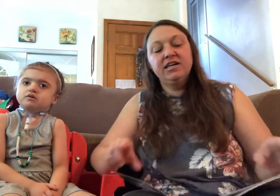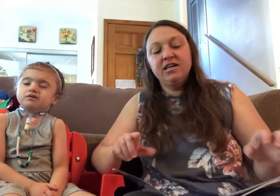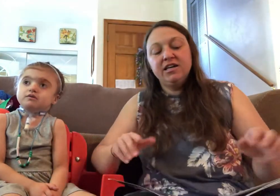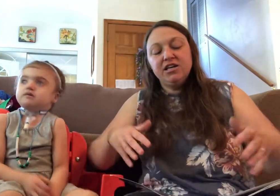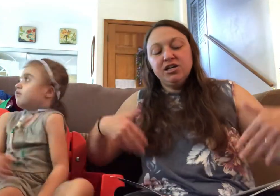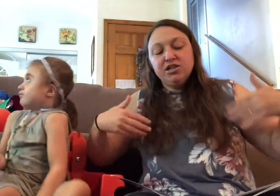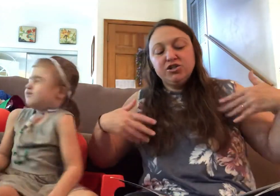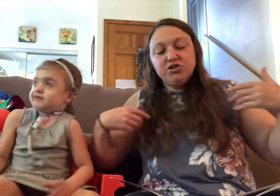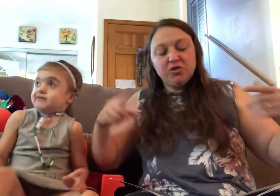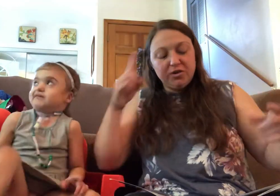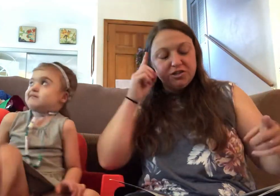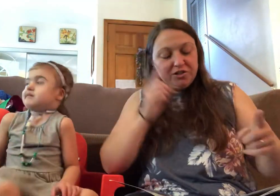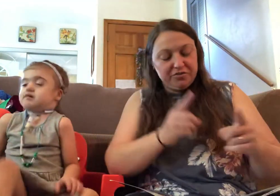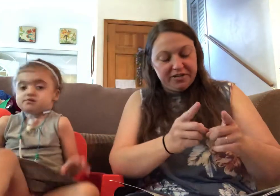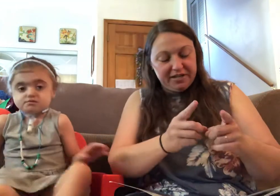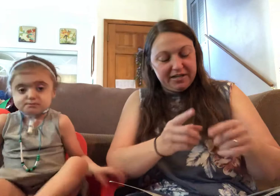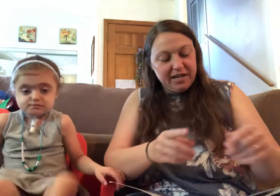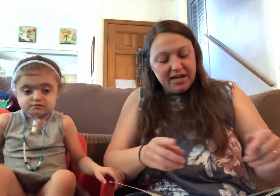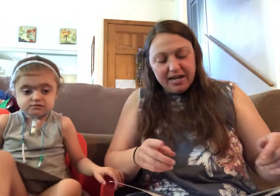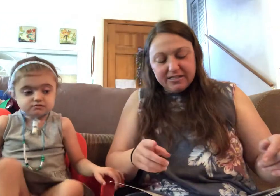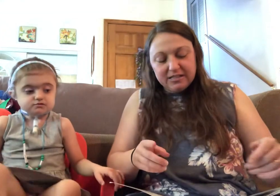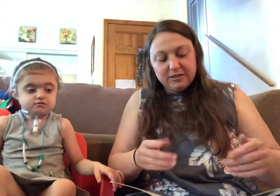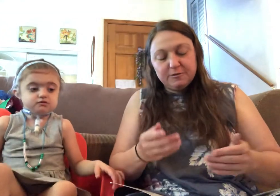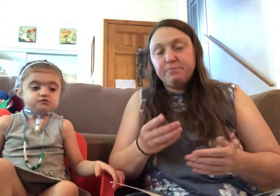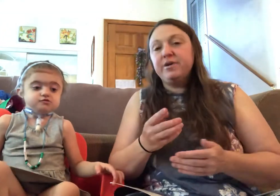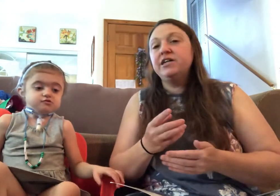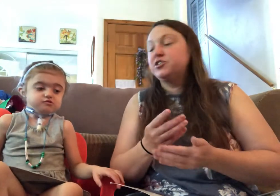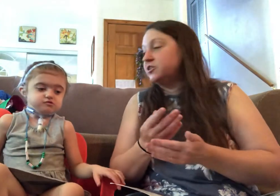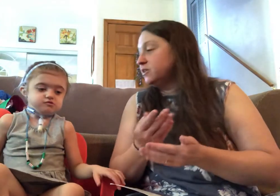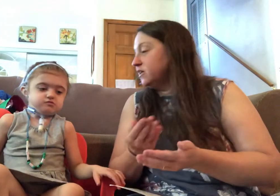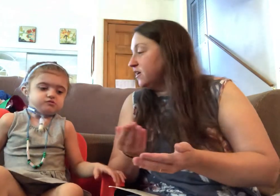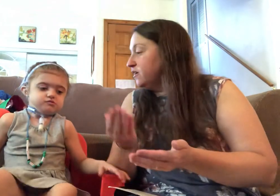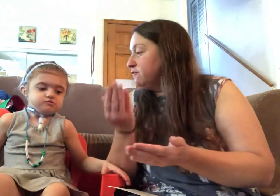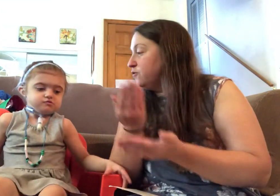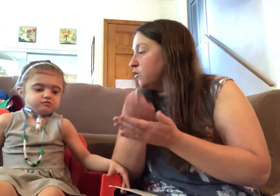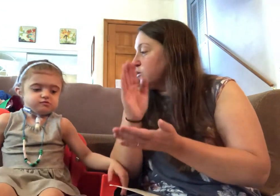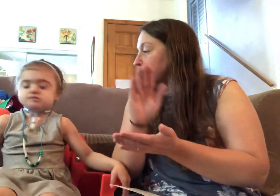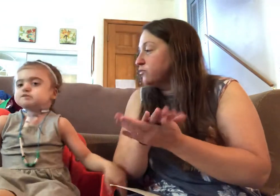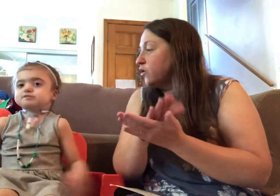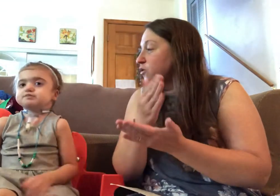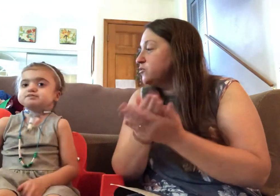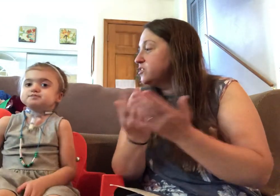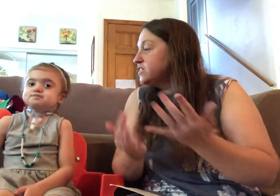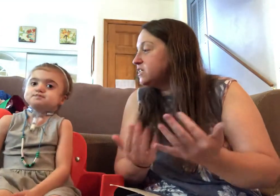George agreed, especially for roasting